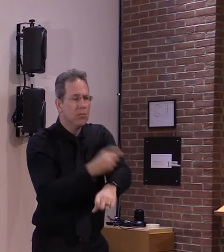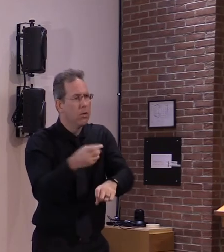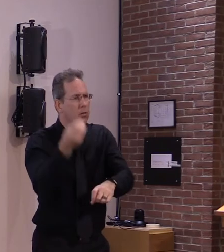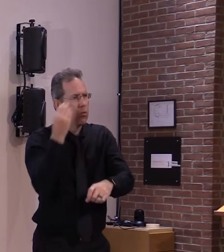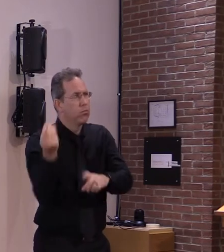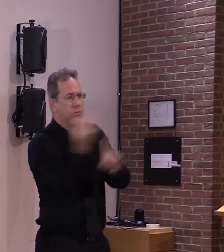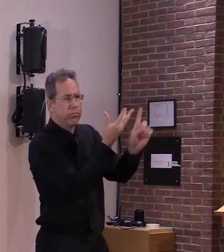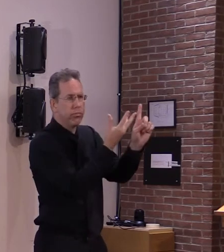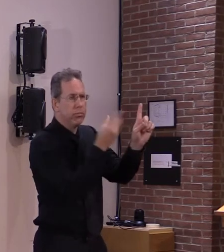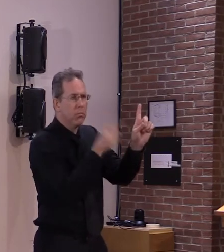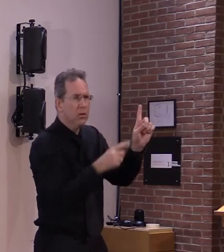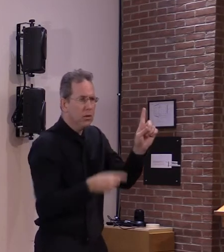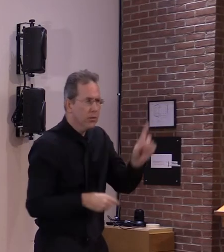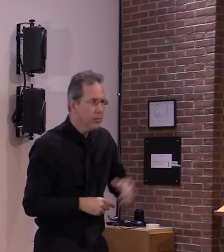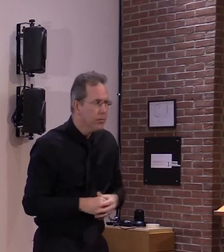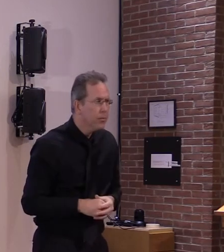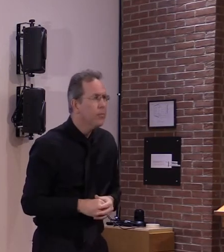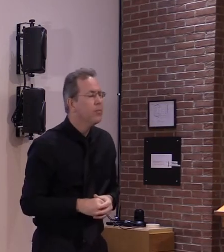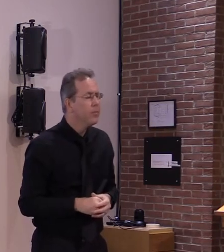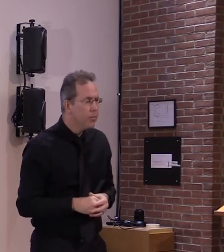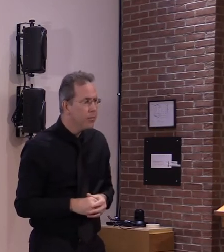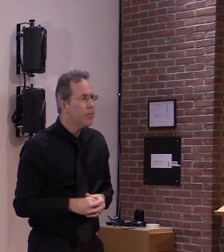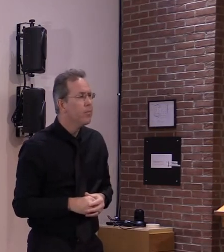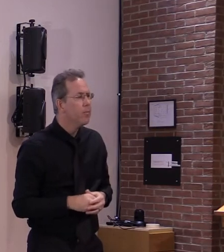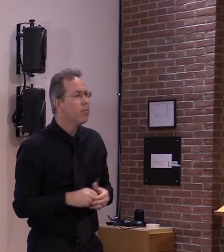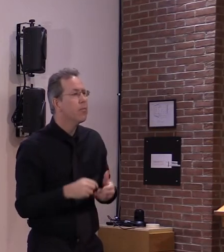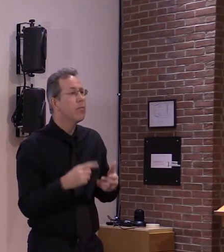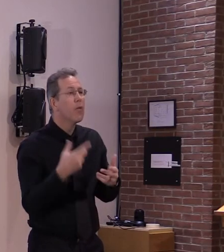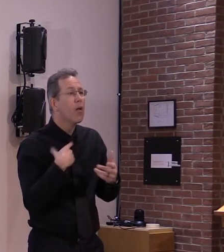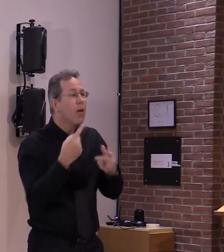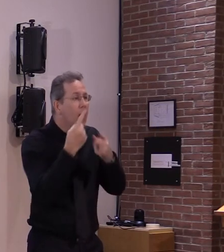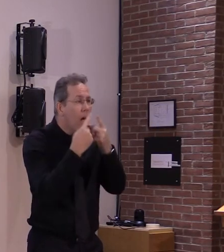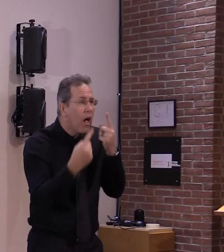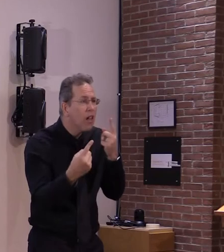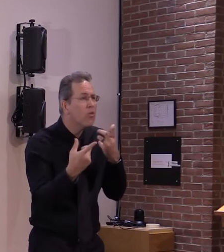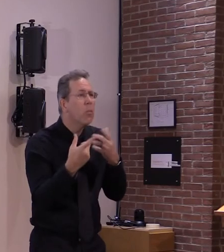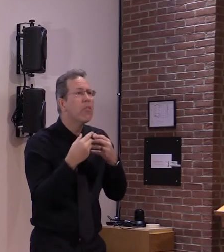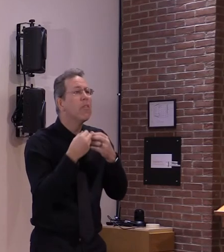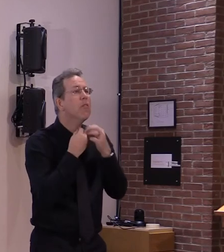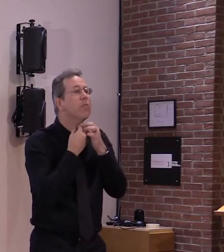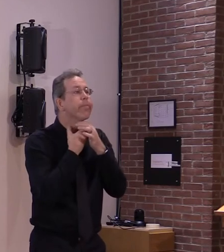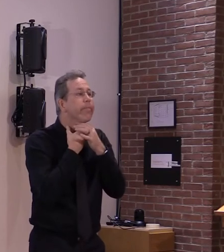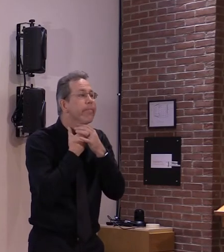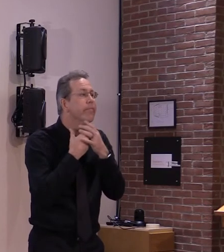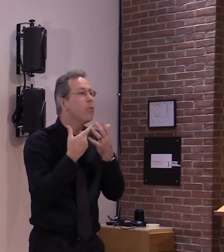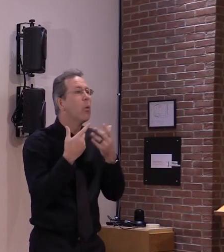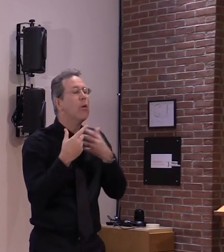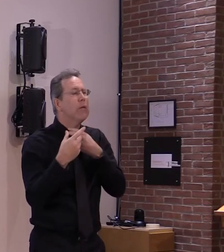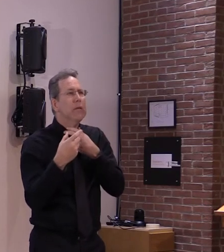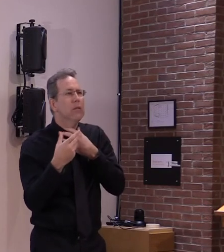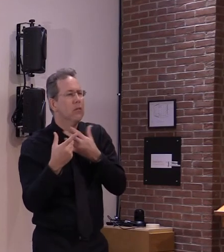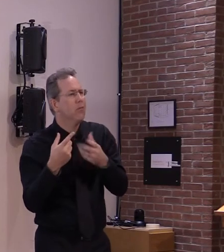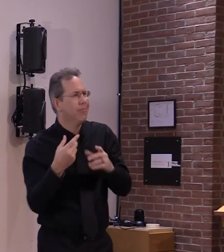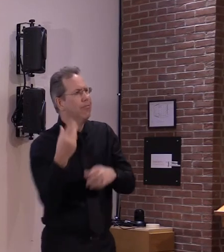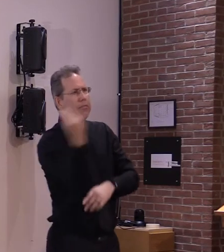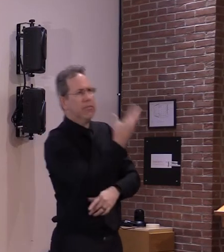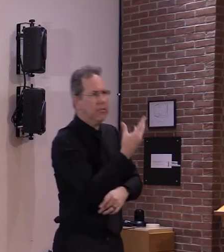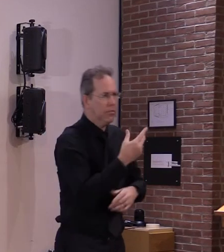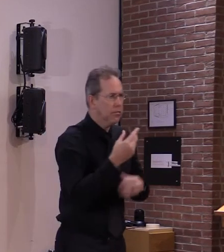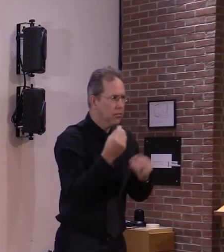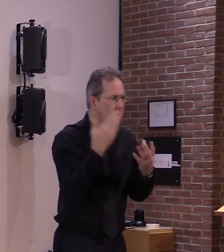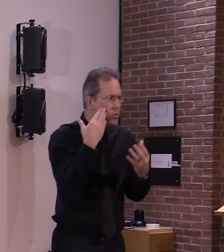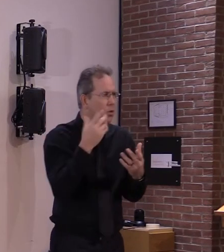quick because it happens when you get the dose but that's going to be very unusual they're more interested in making sure